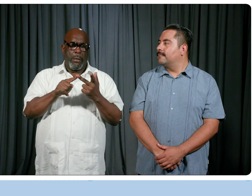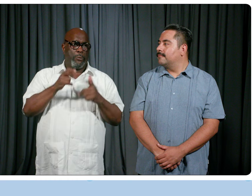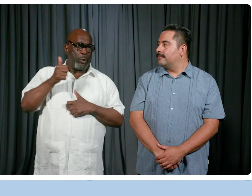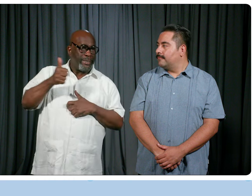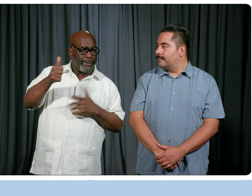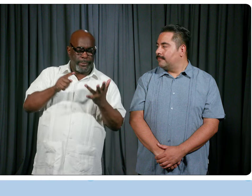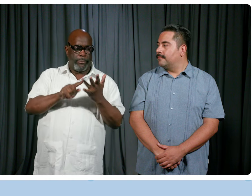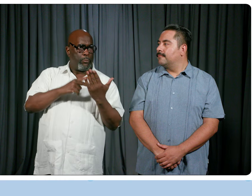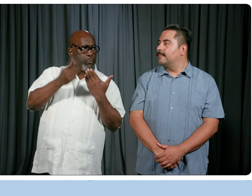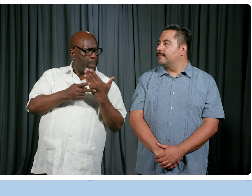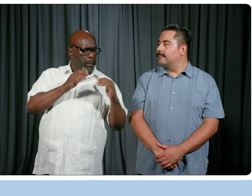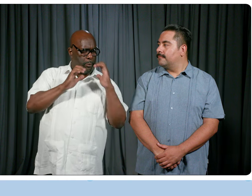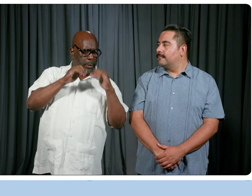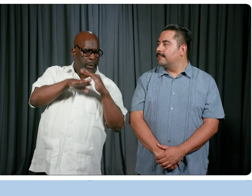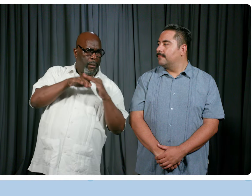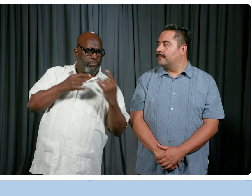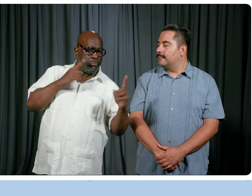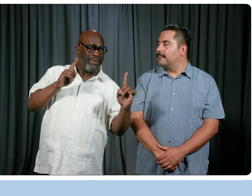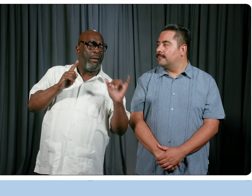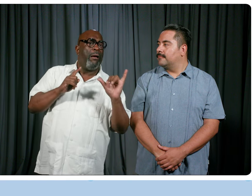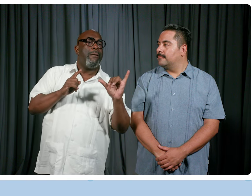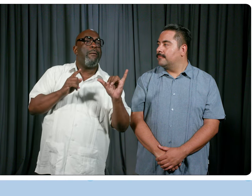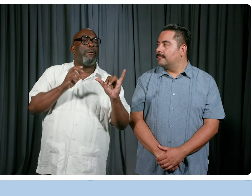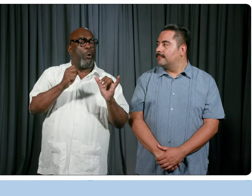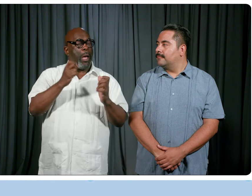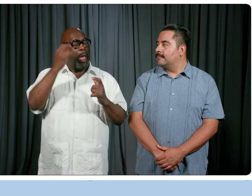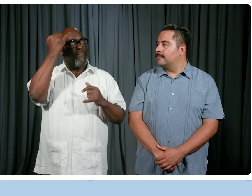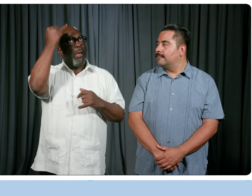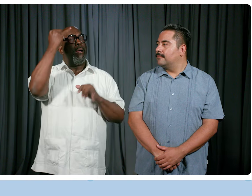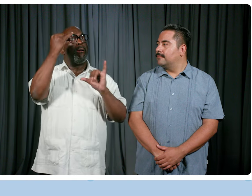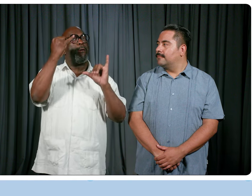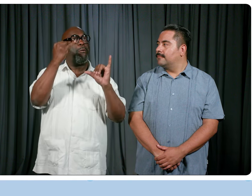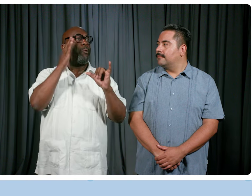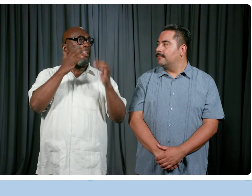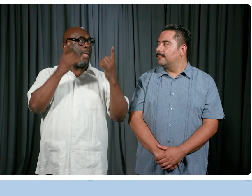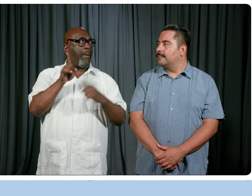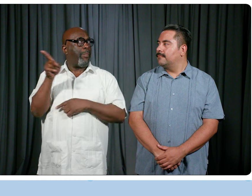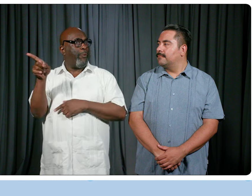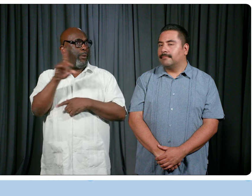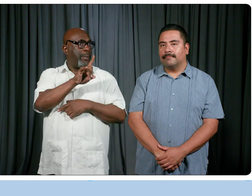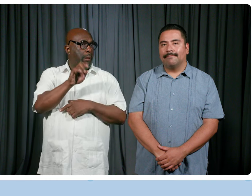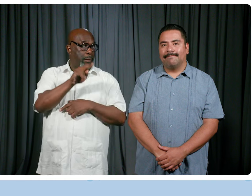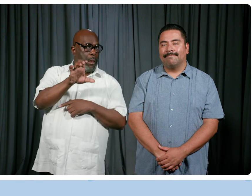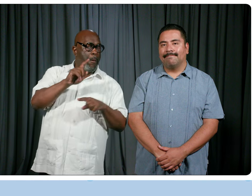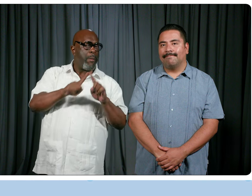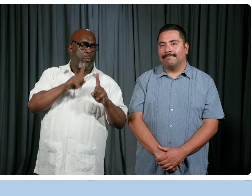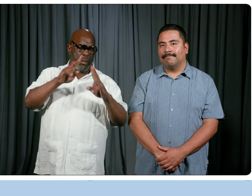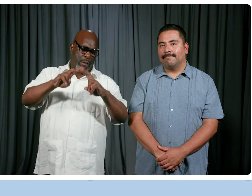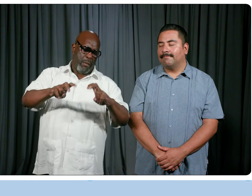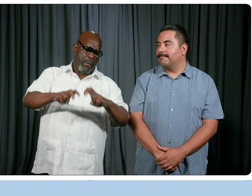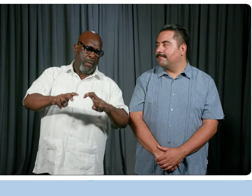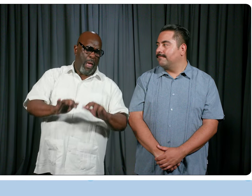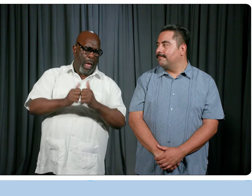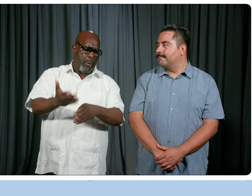it entails programming and communication stuff. So, you know, you have that kind of outlay of what's going to be happening there. But really looking at, you know,